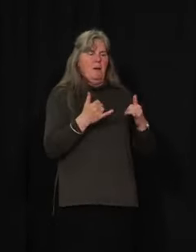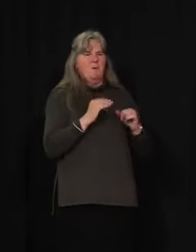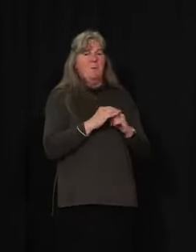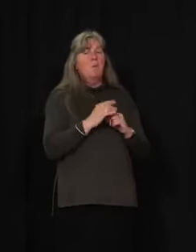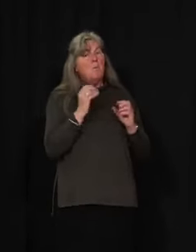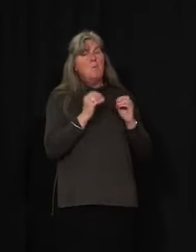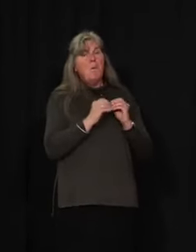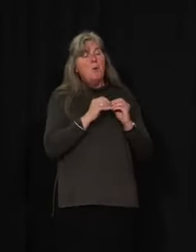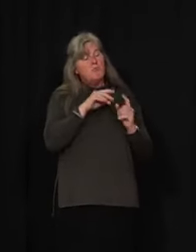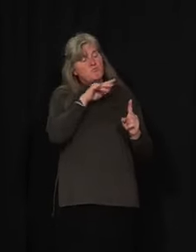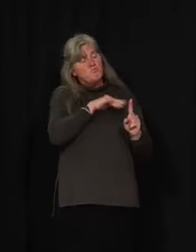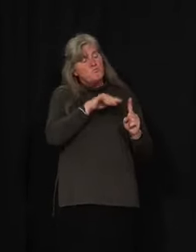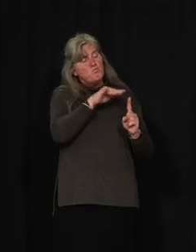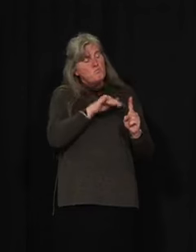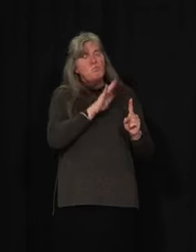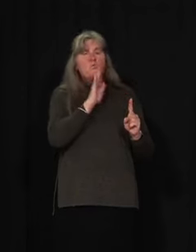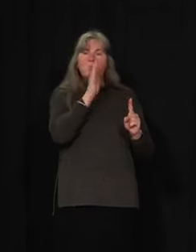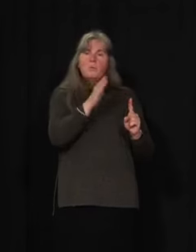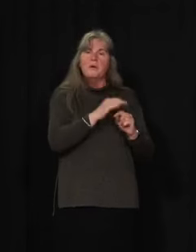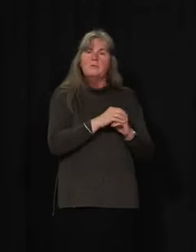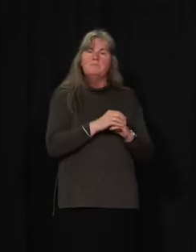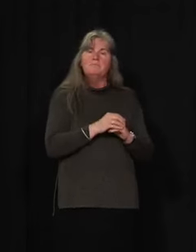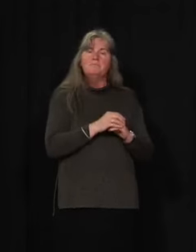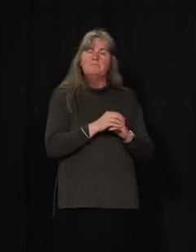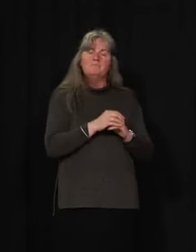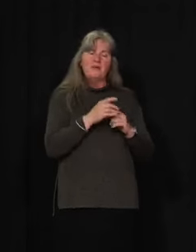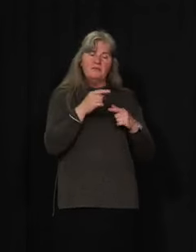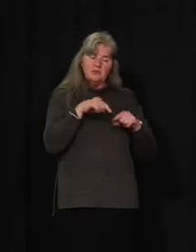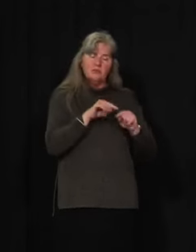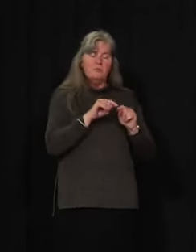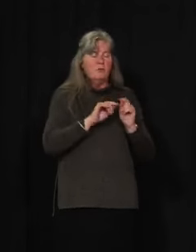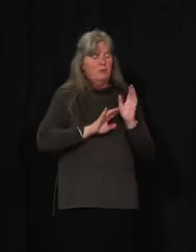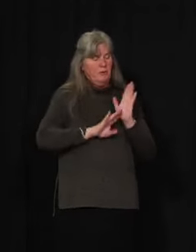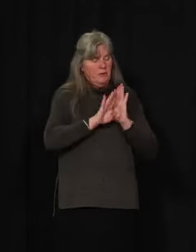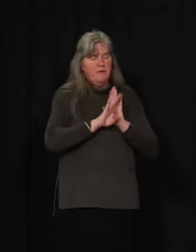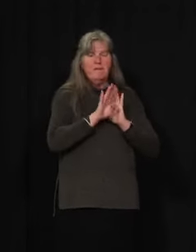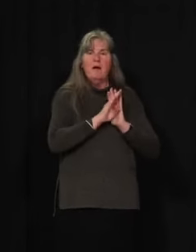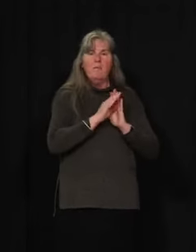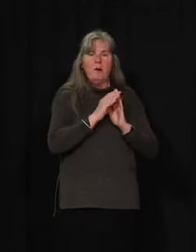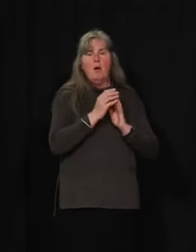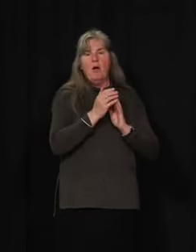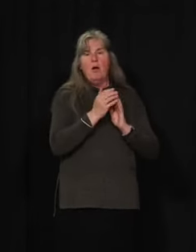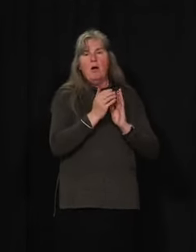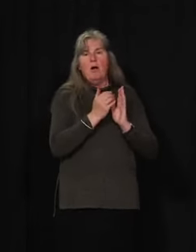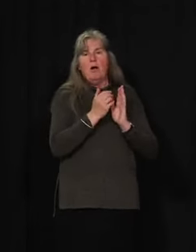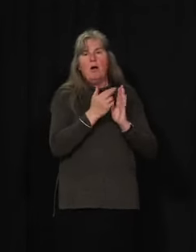that as we get towards finalizing our sports and rec guidelines.